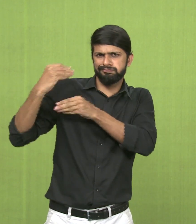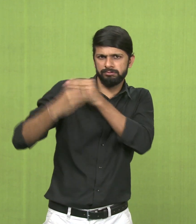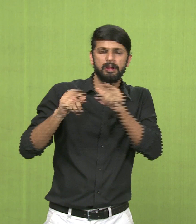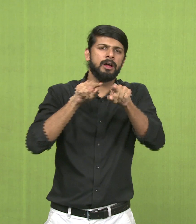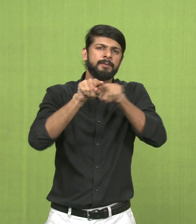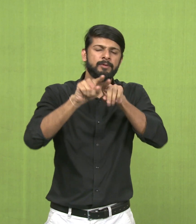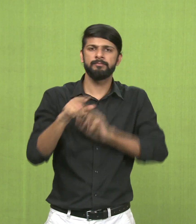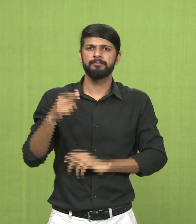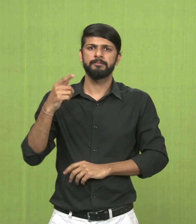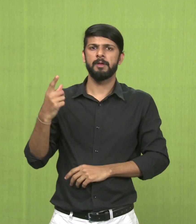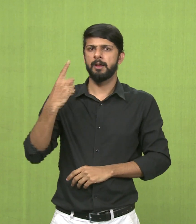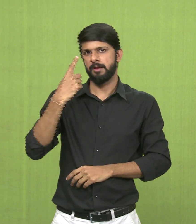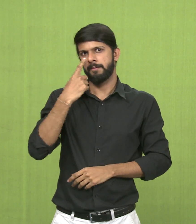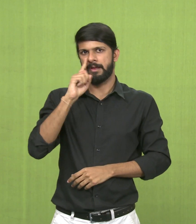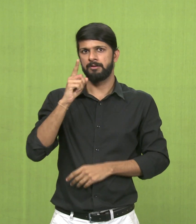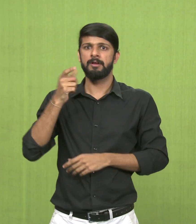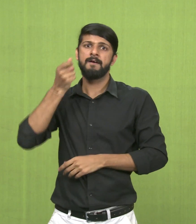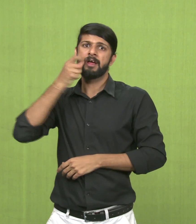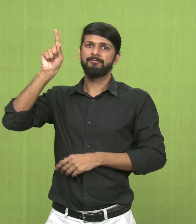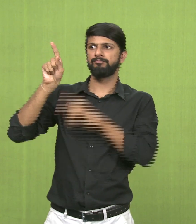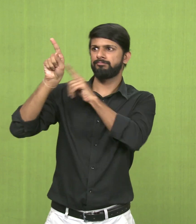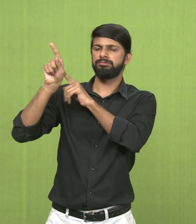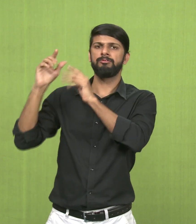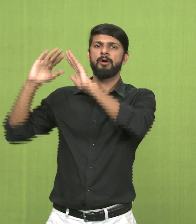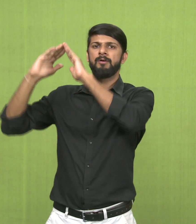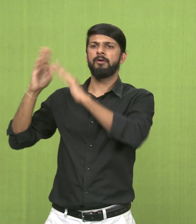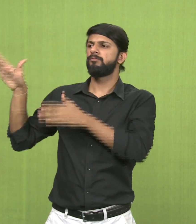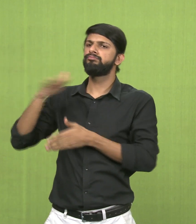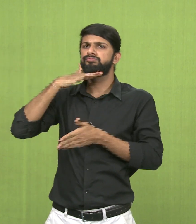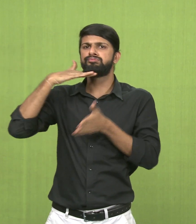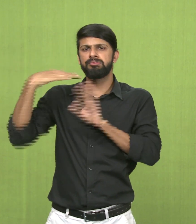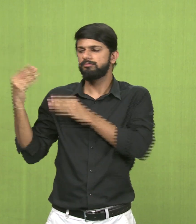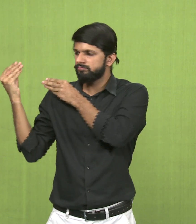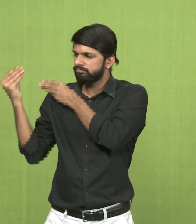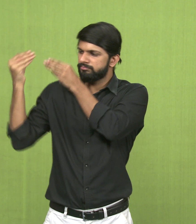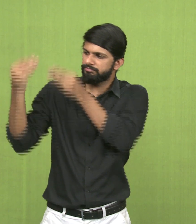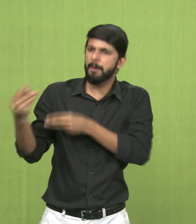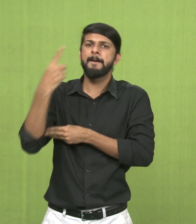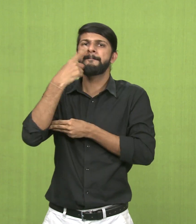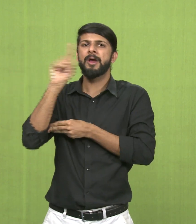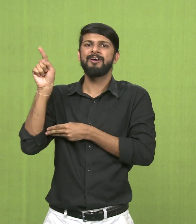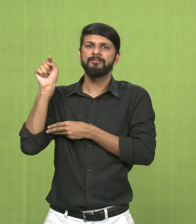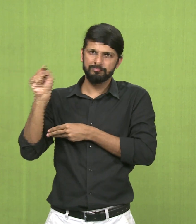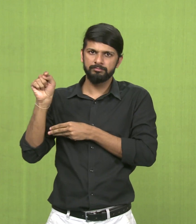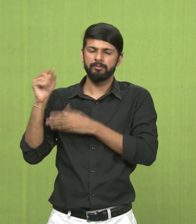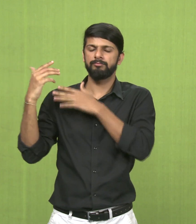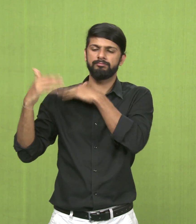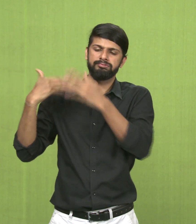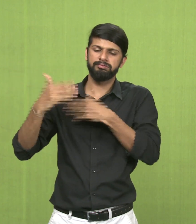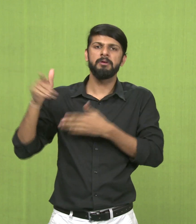Inherited means to get by succession. So, upon the death of the previous generation,